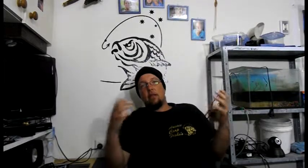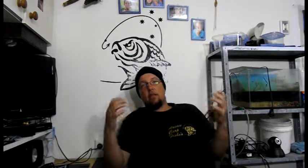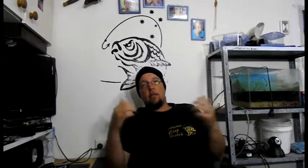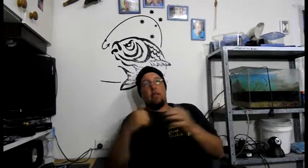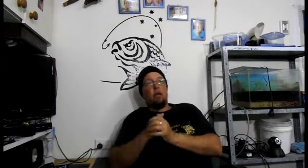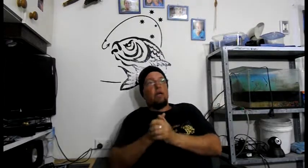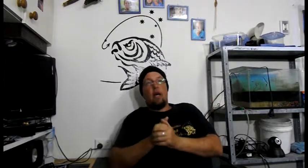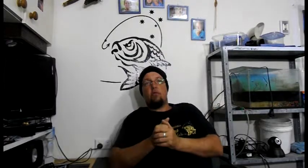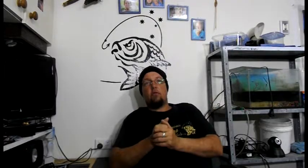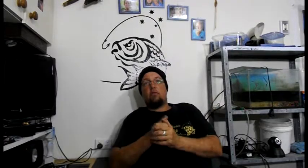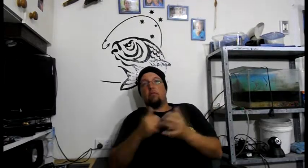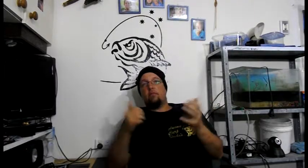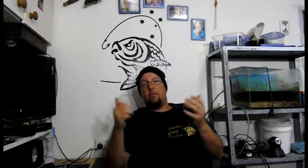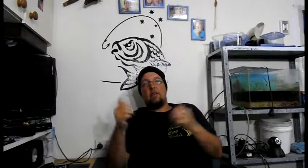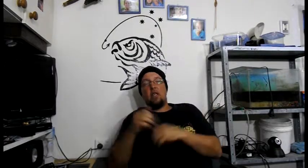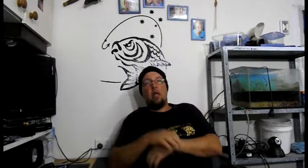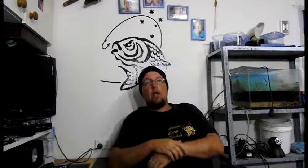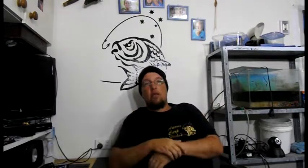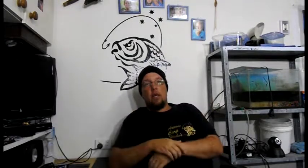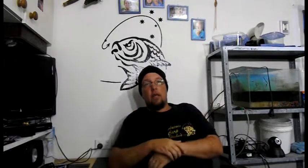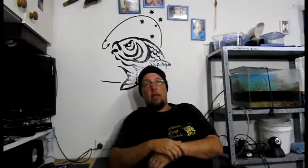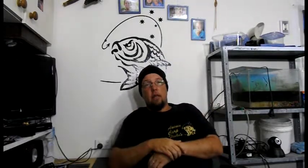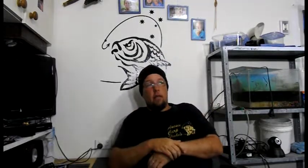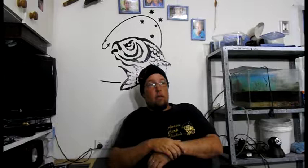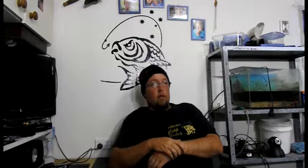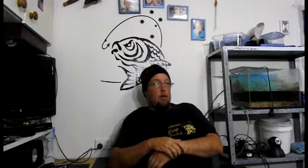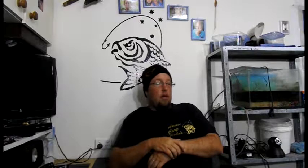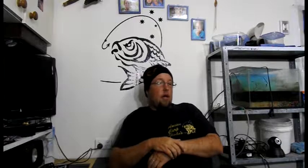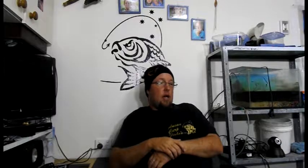So. In 150 years. So. Um.